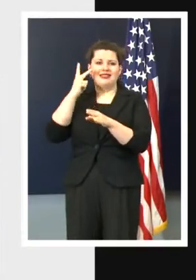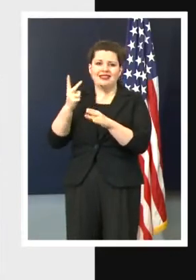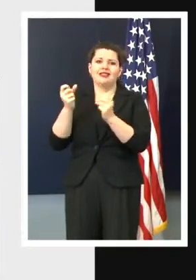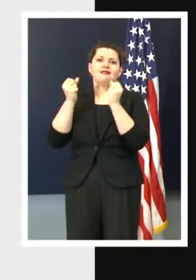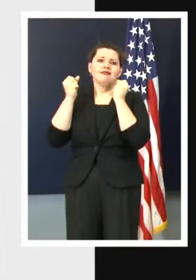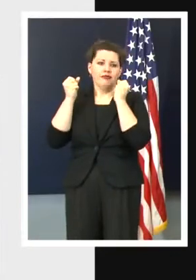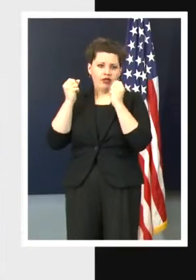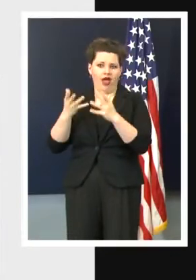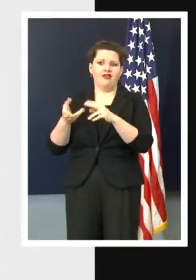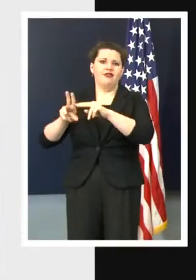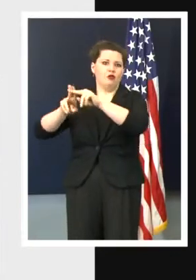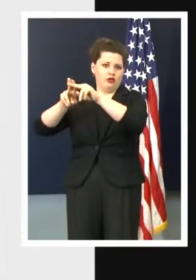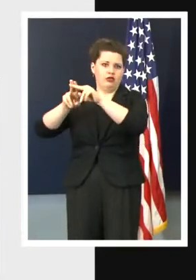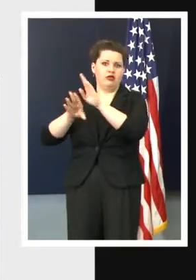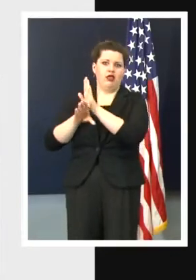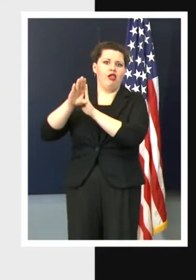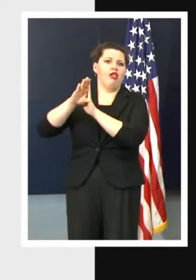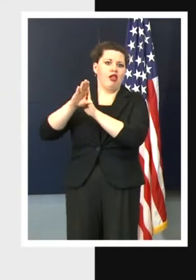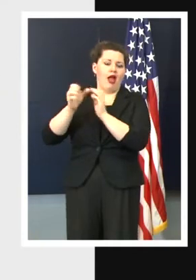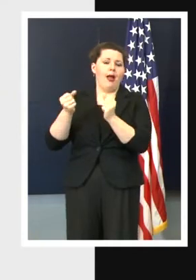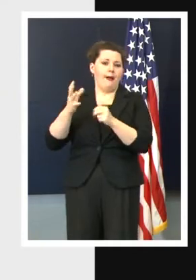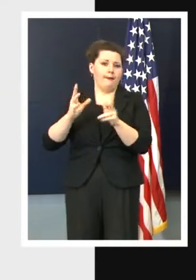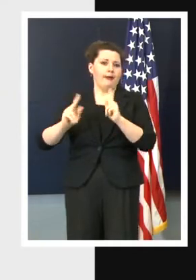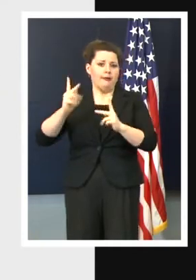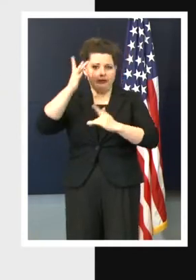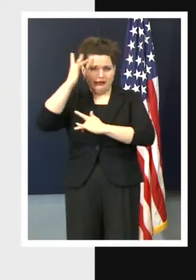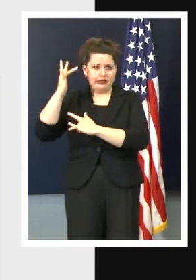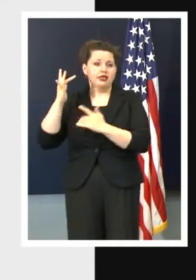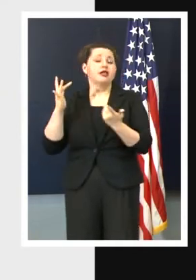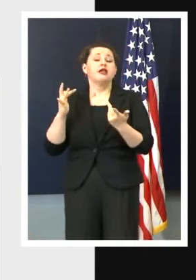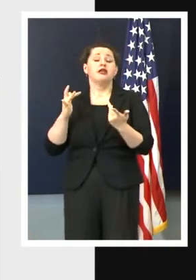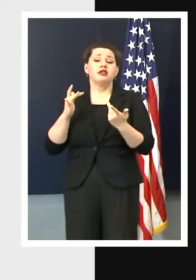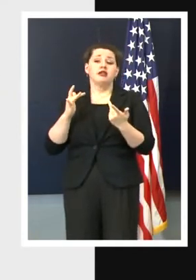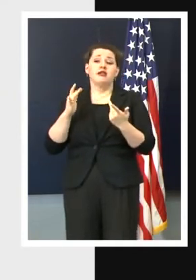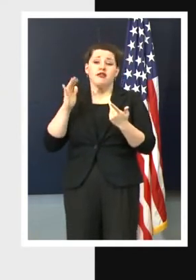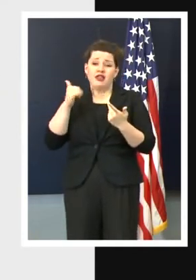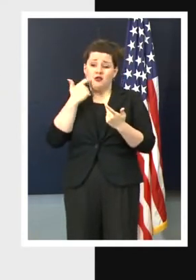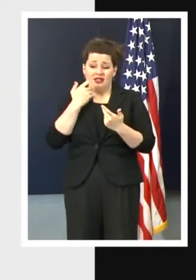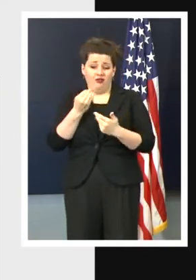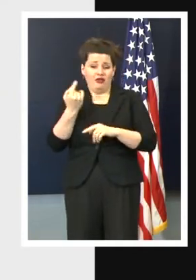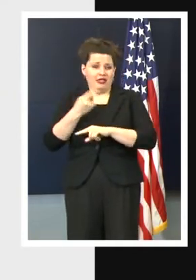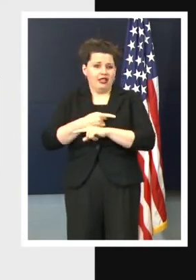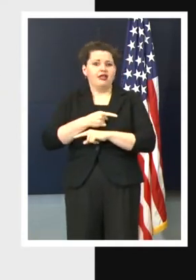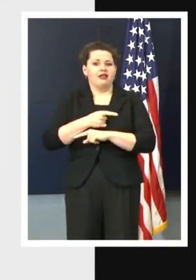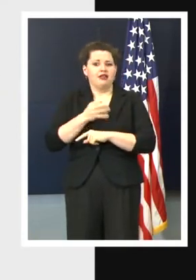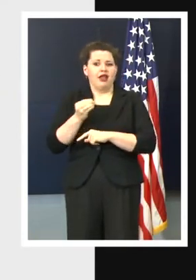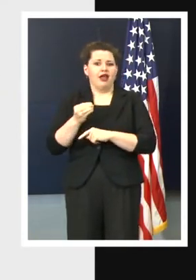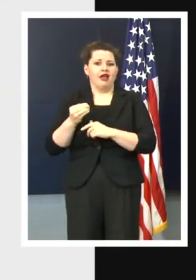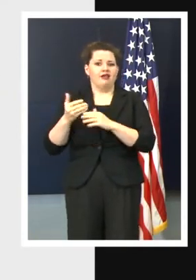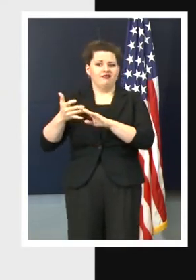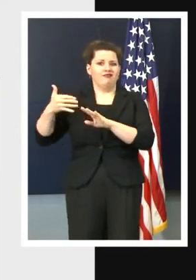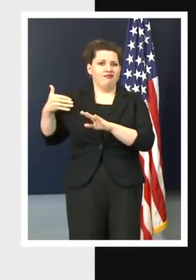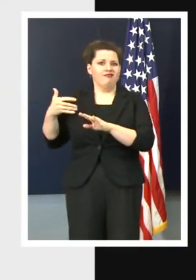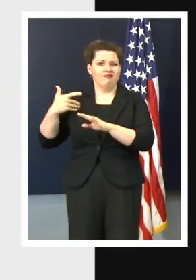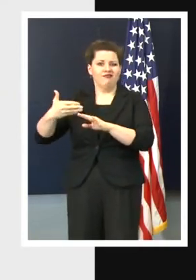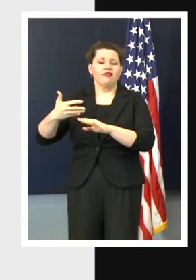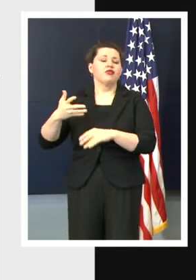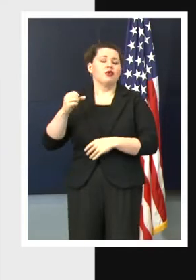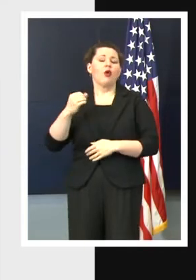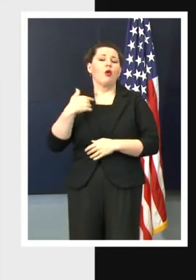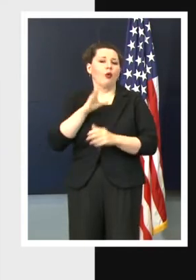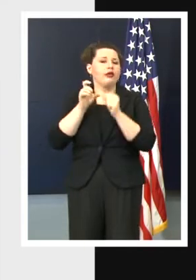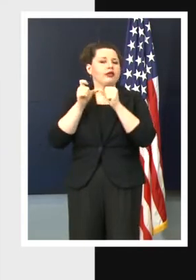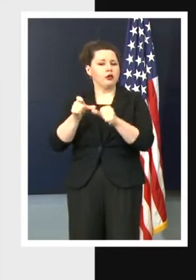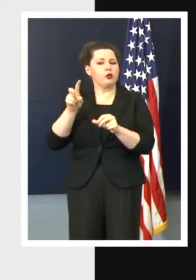significant increase in the number of cases, not only over the last 14 days, but even a little bit further than that. So we'll